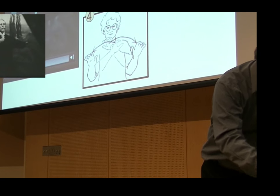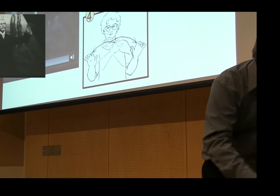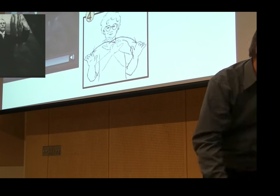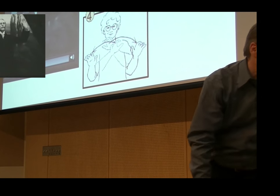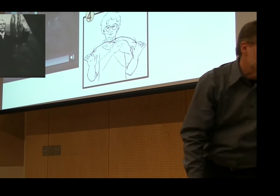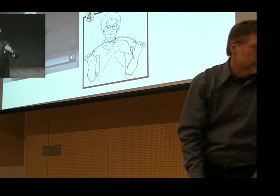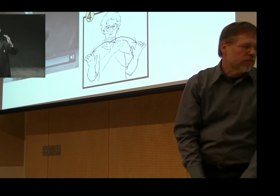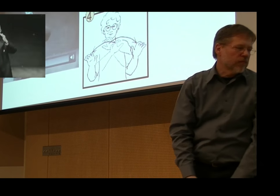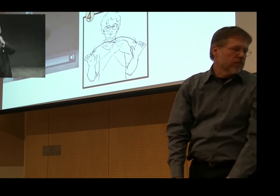I'll play them again.